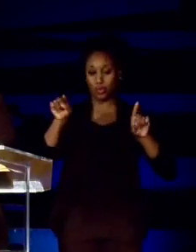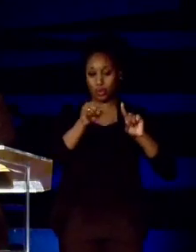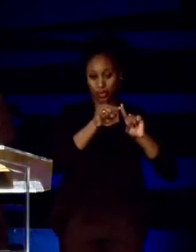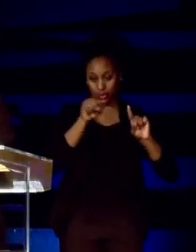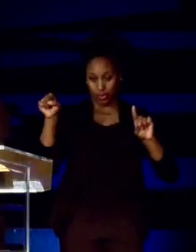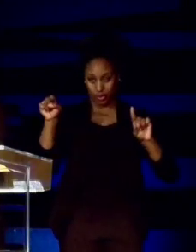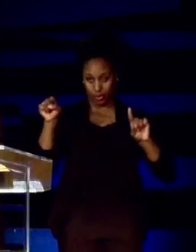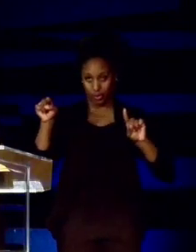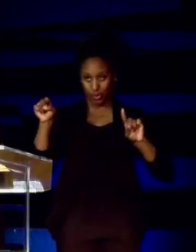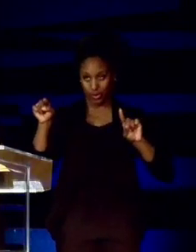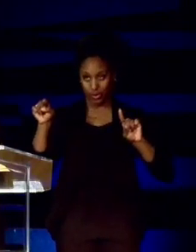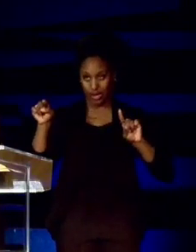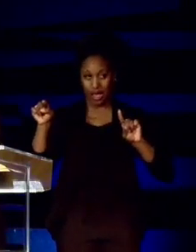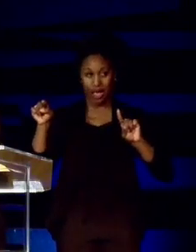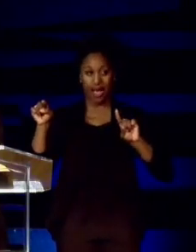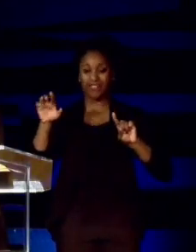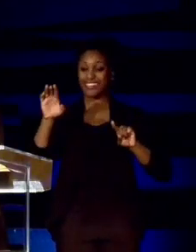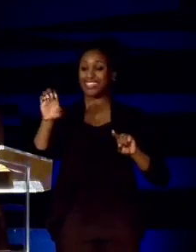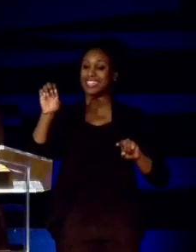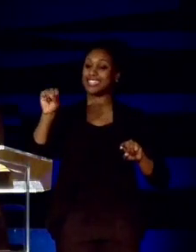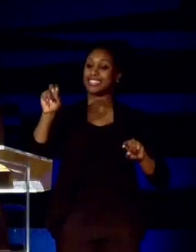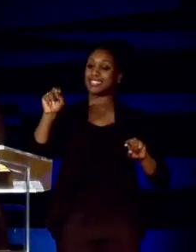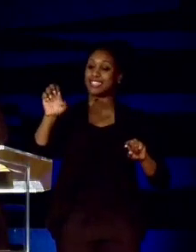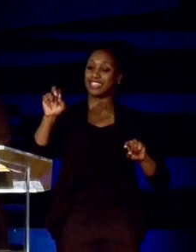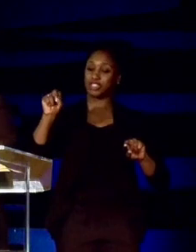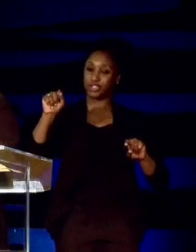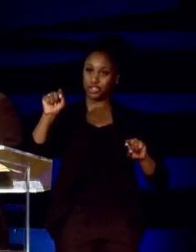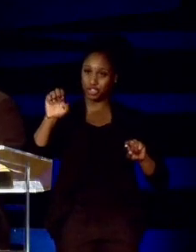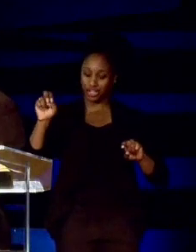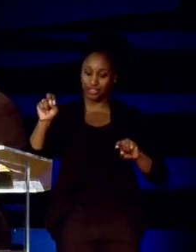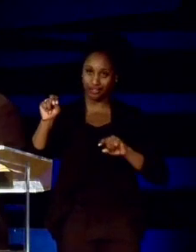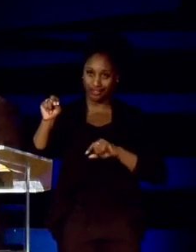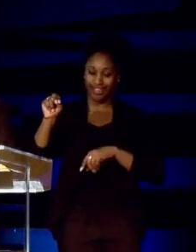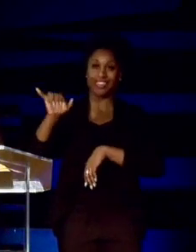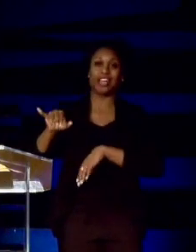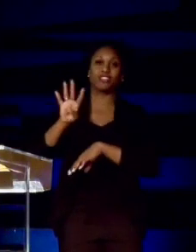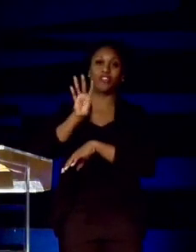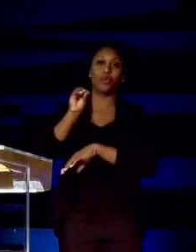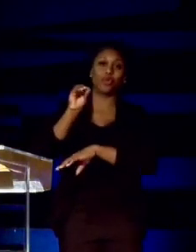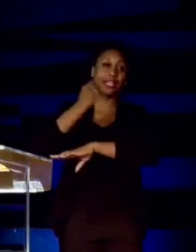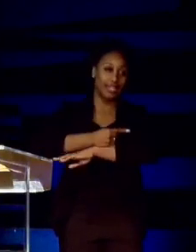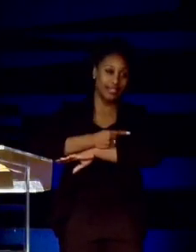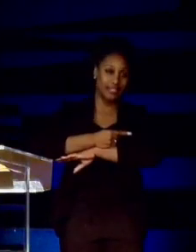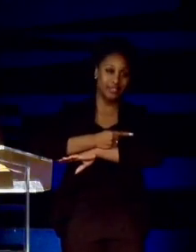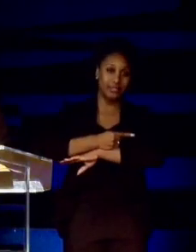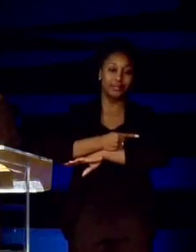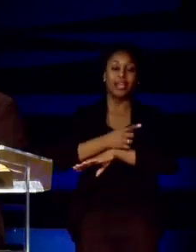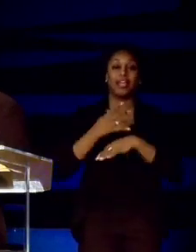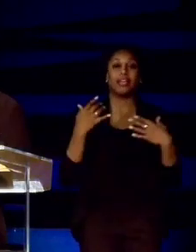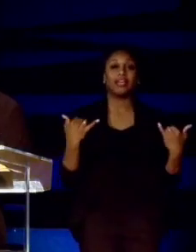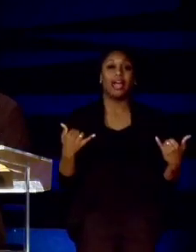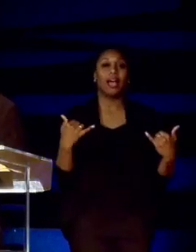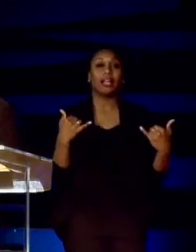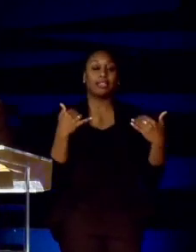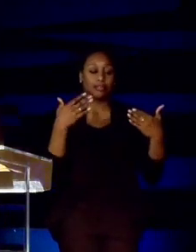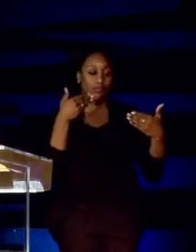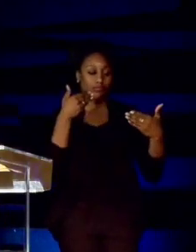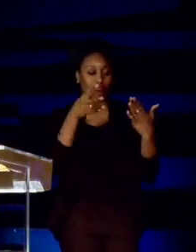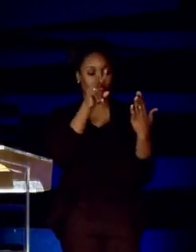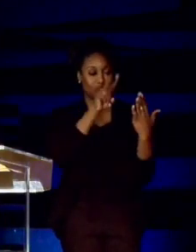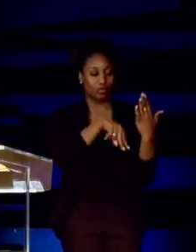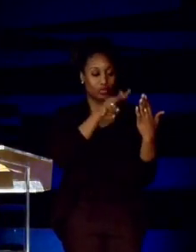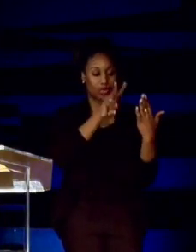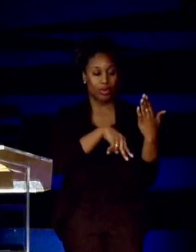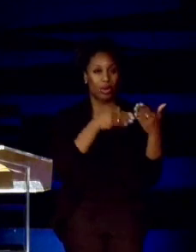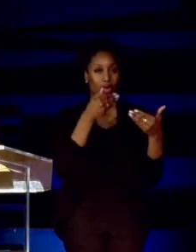of ascension is 40 days. Let's look at this closely here. John chapter 20